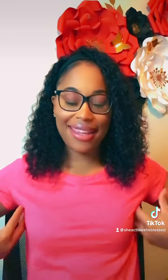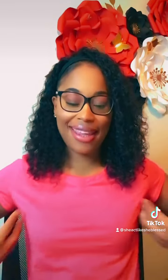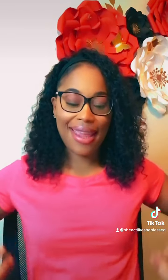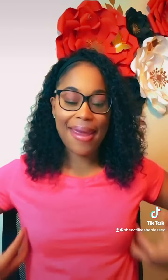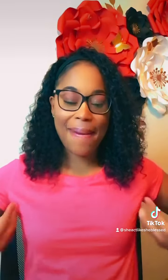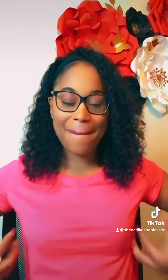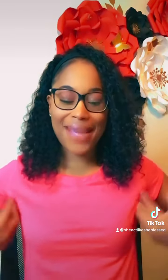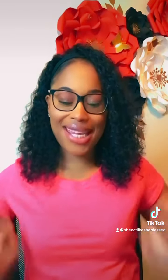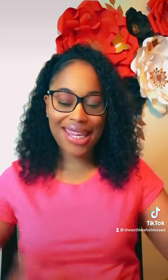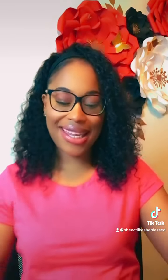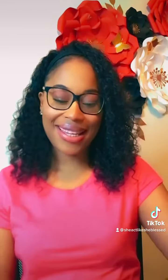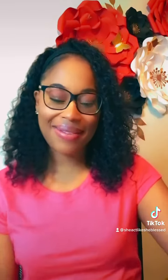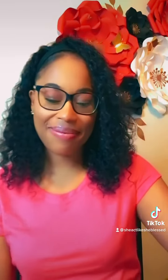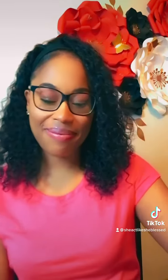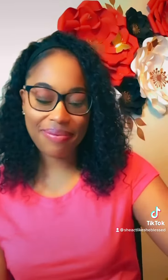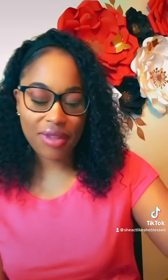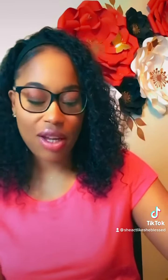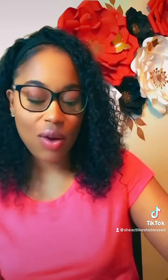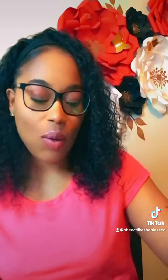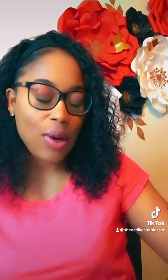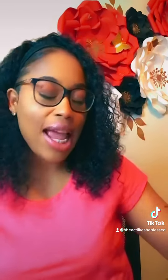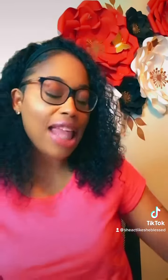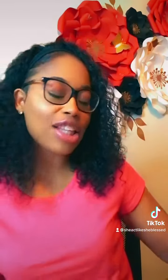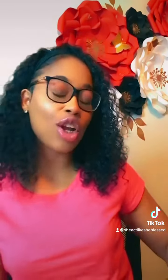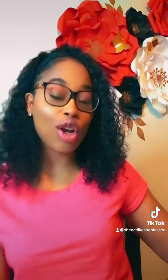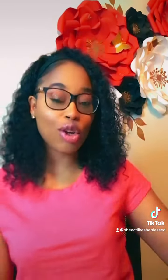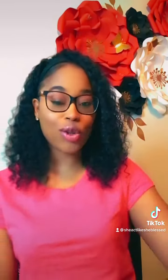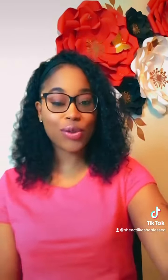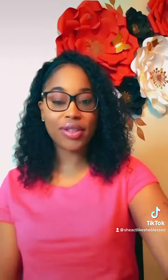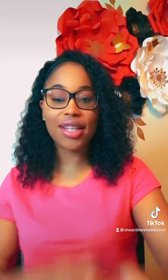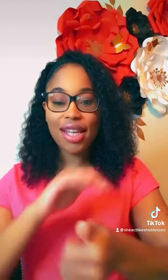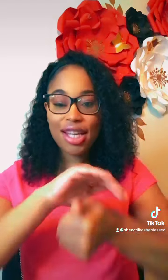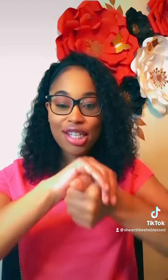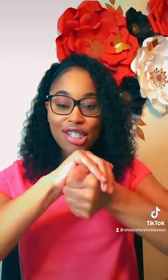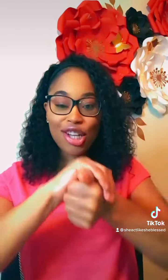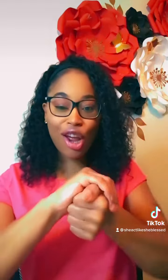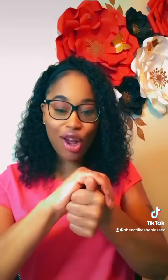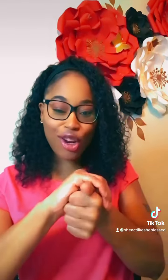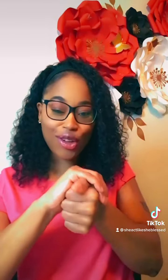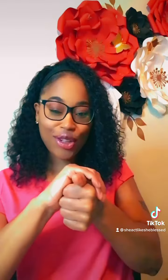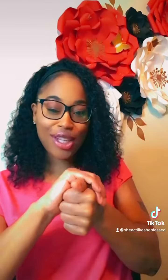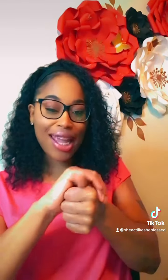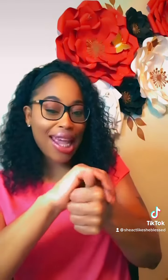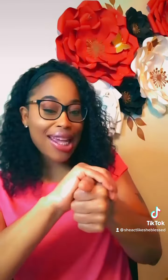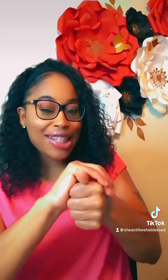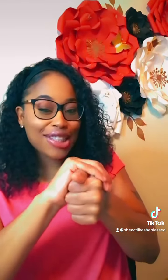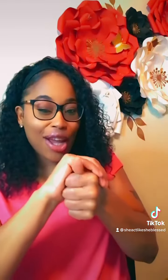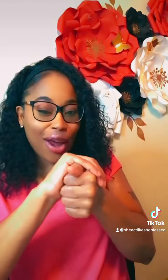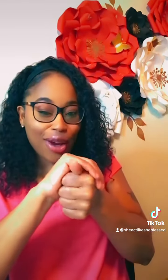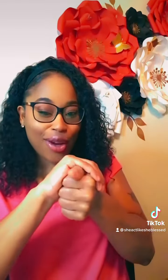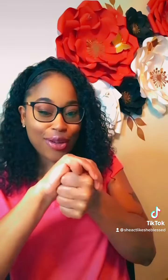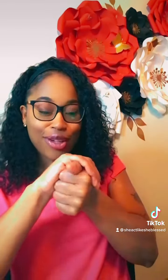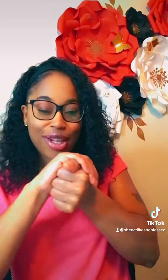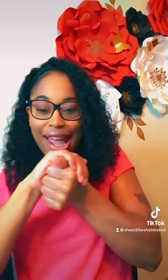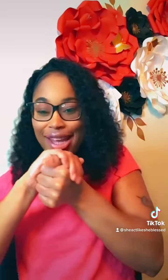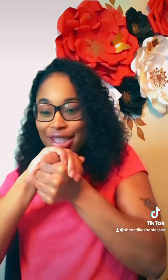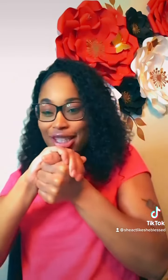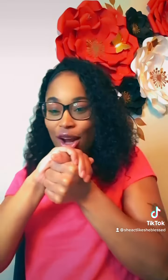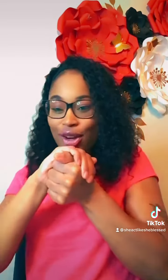Mickey. We got turtle, turtle, turtle, turtle,